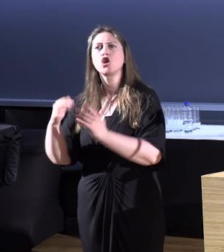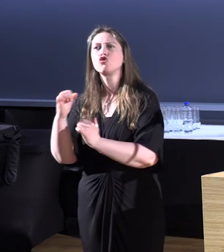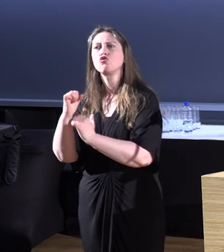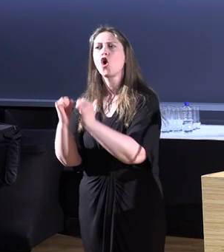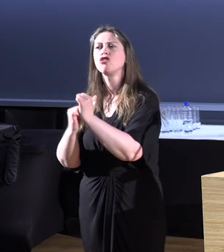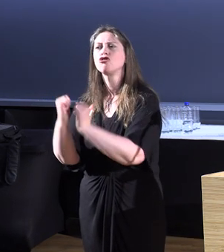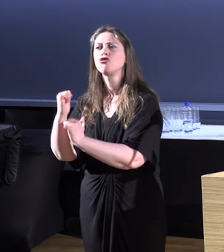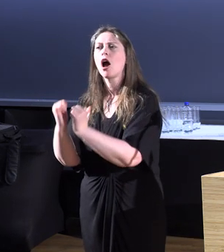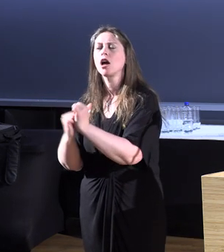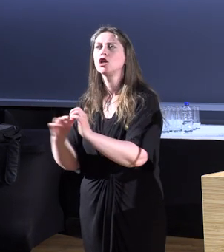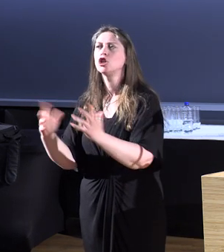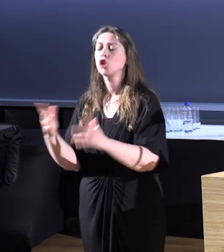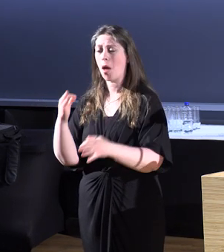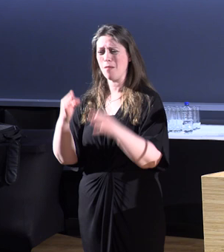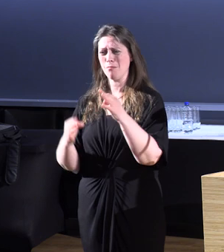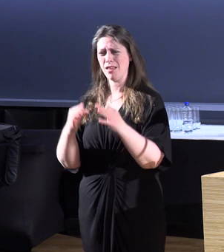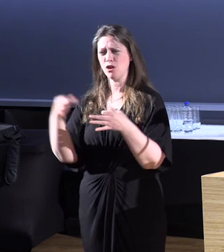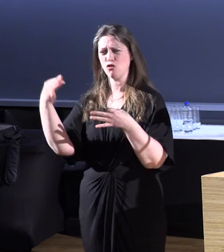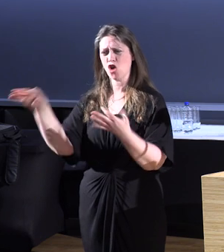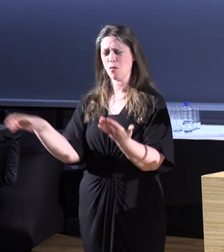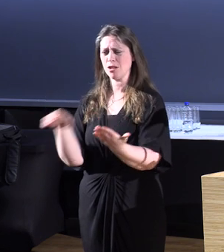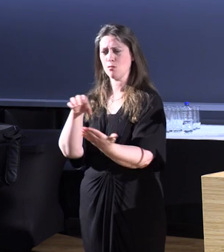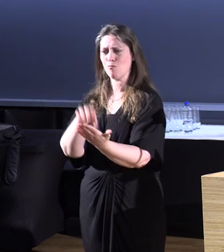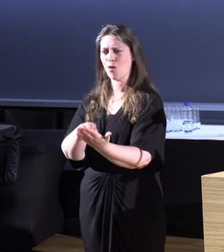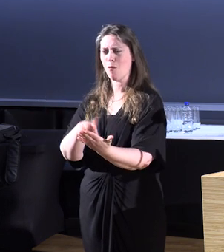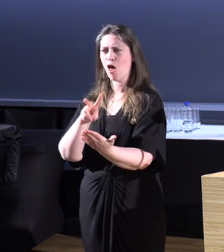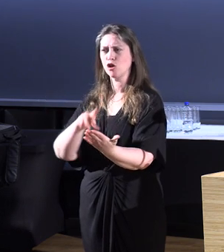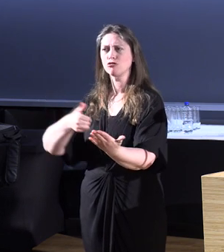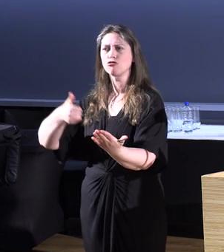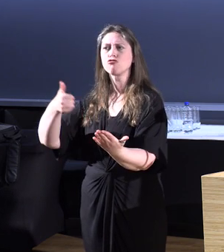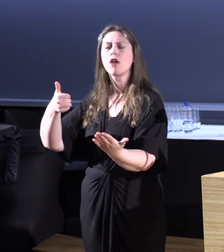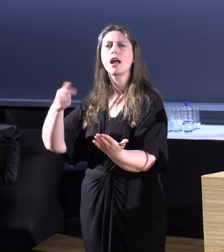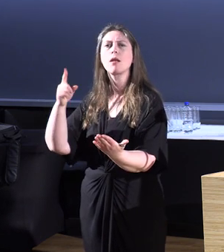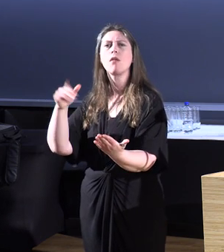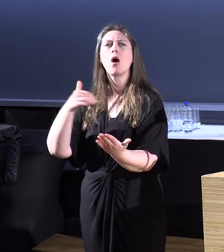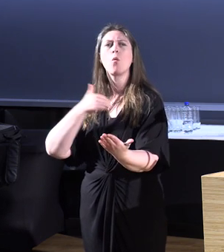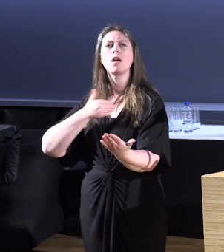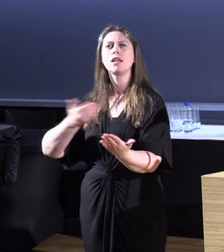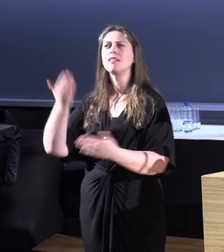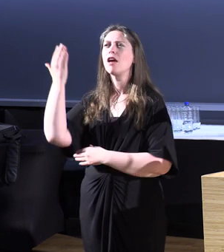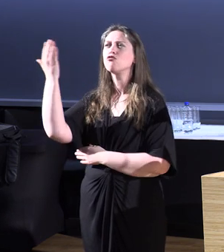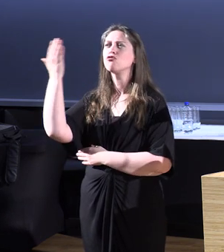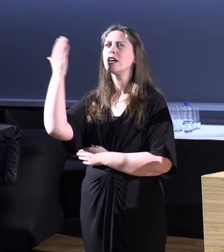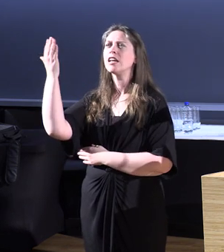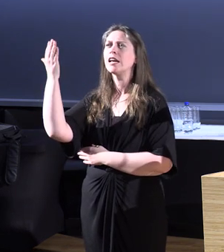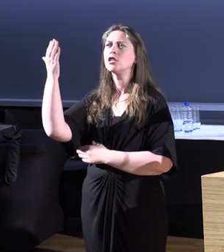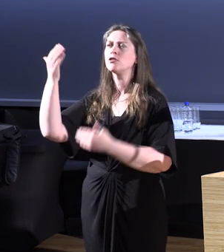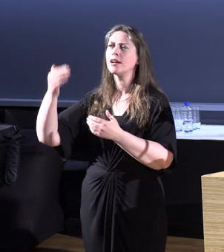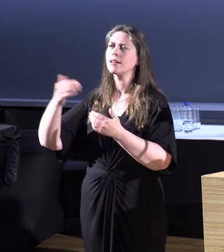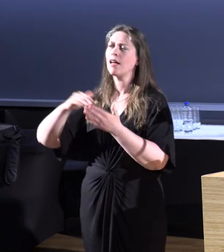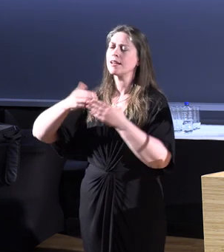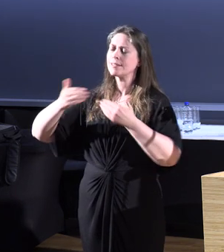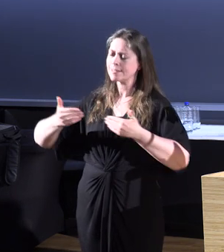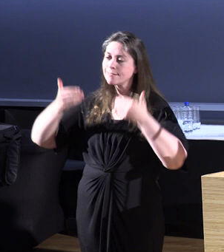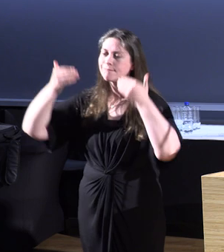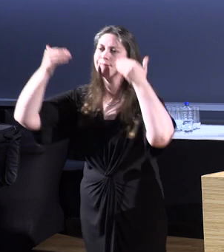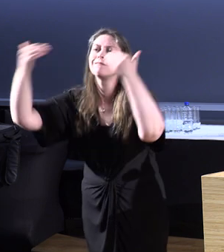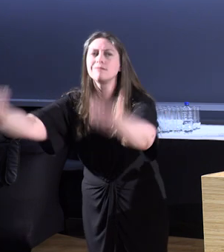so it looks really good in political documents but we have to move beyond the rhetoric. So within